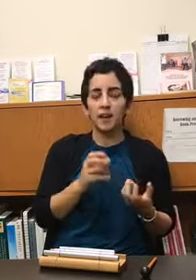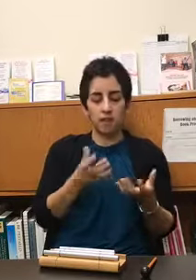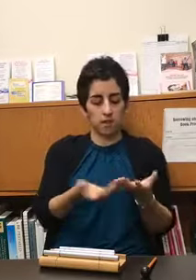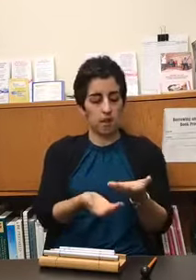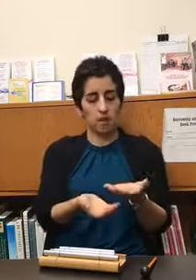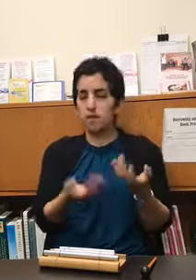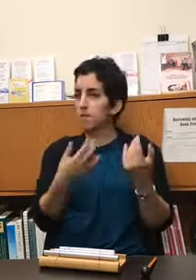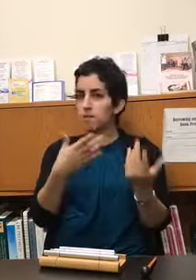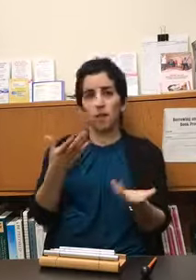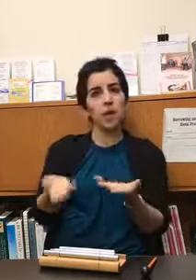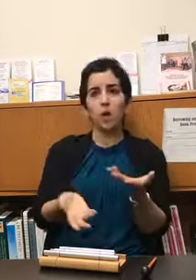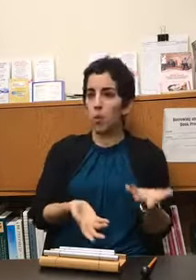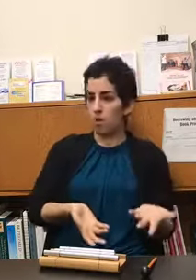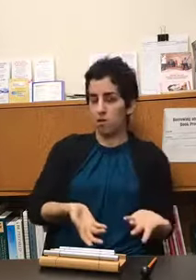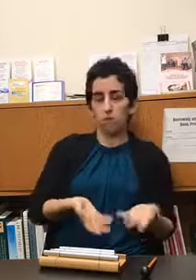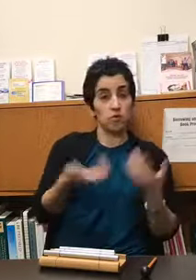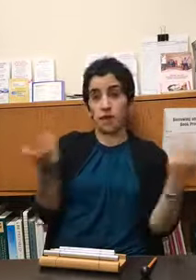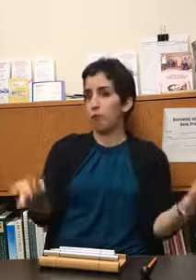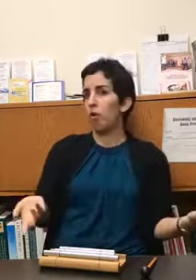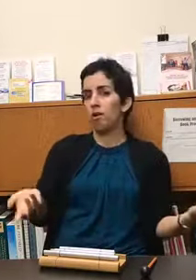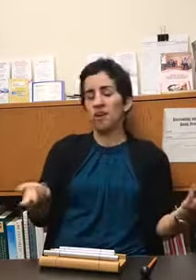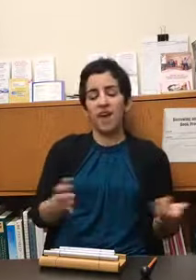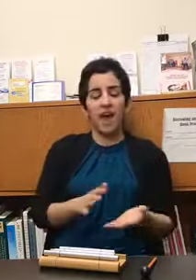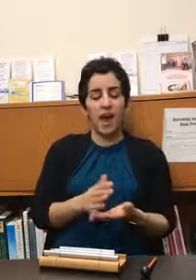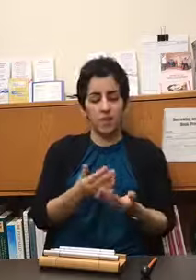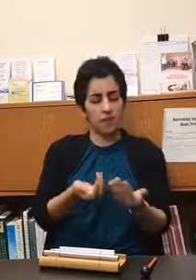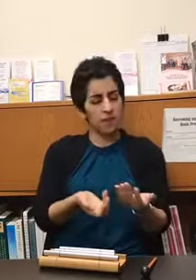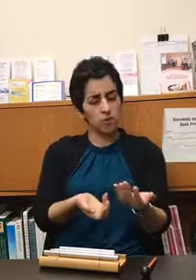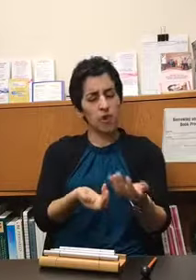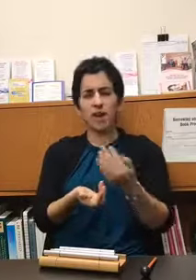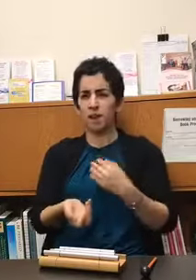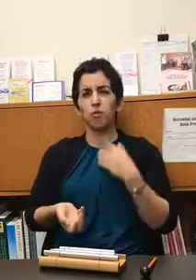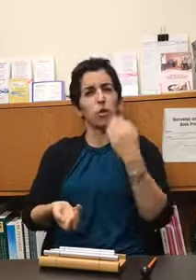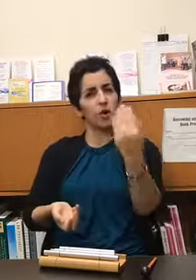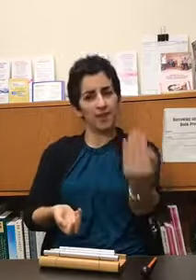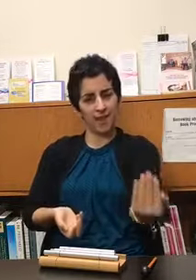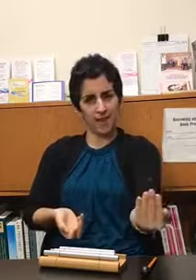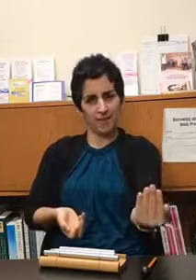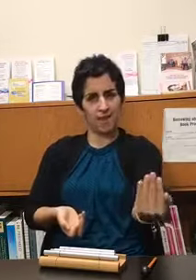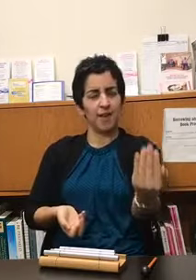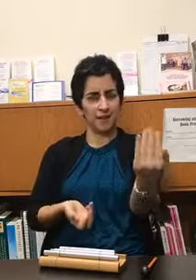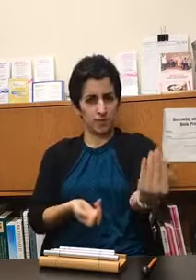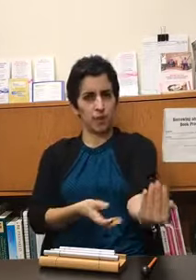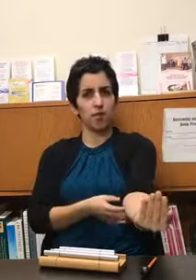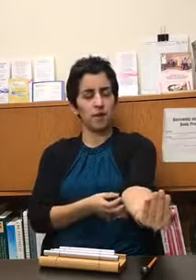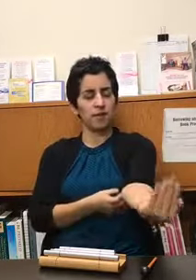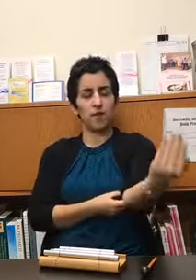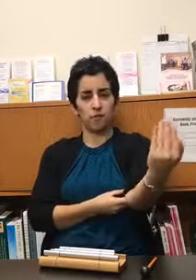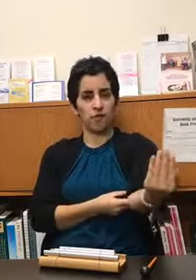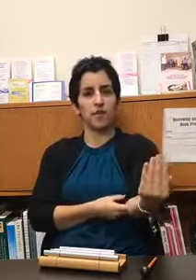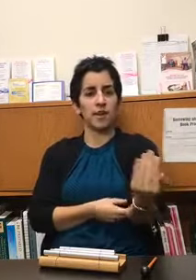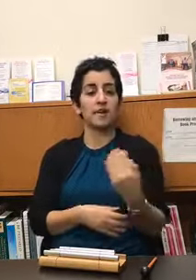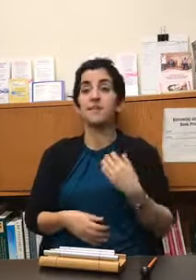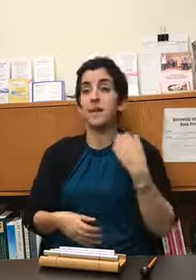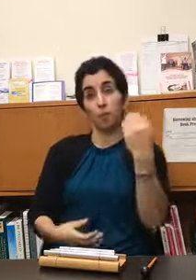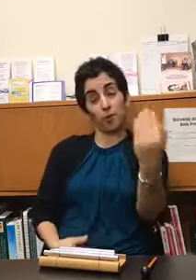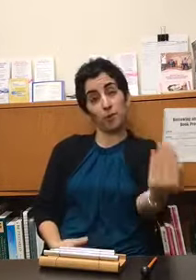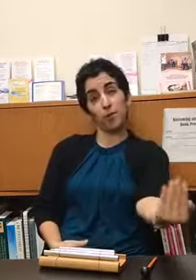they'll pick one or several and then you can kind of look at that experience that feeling as separate from